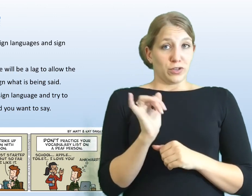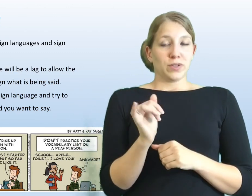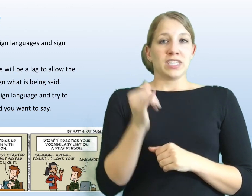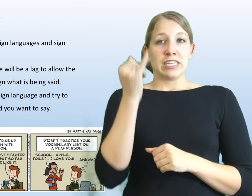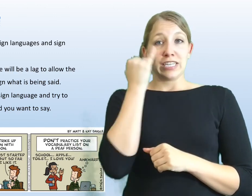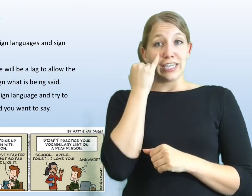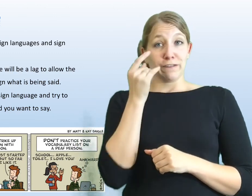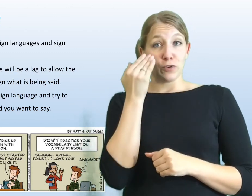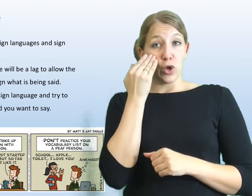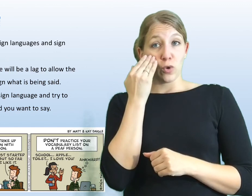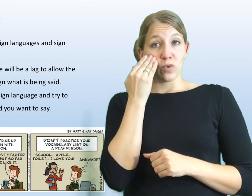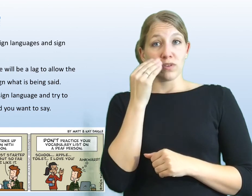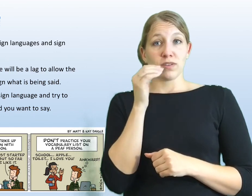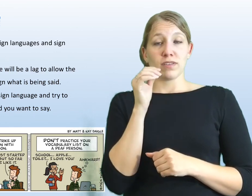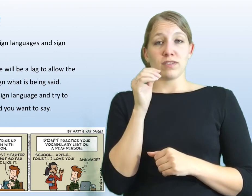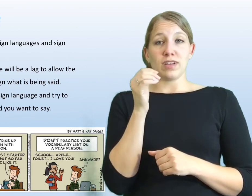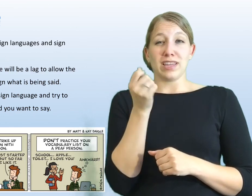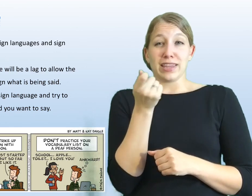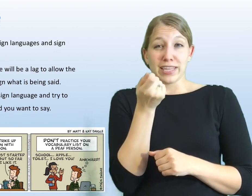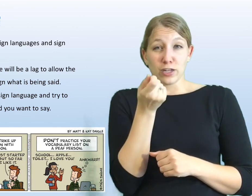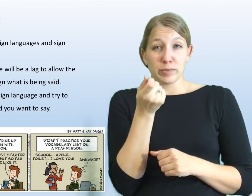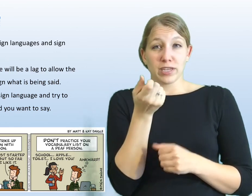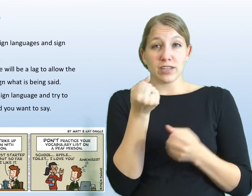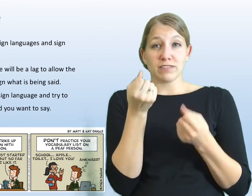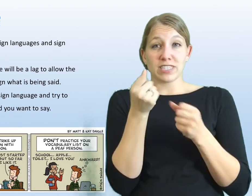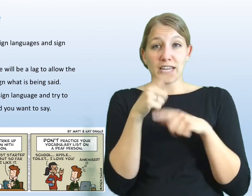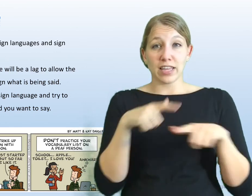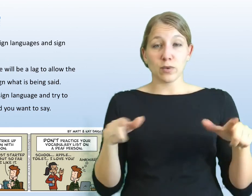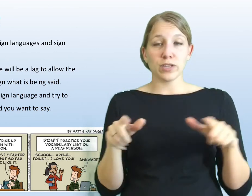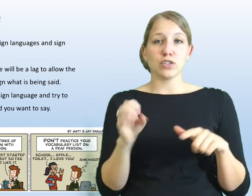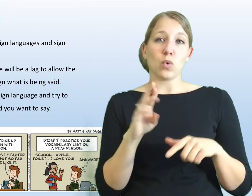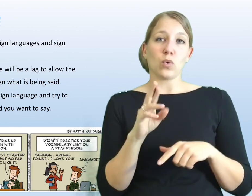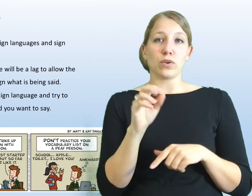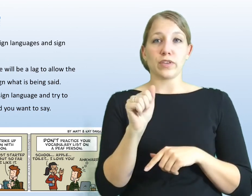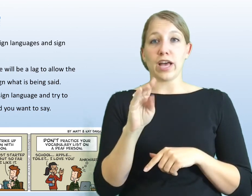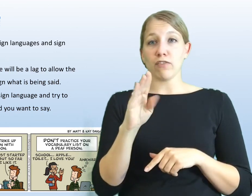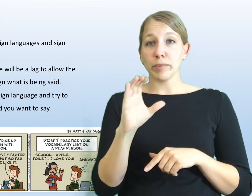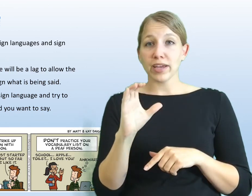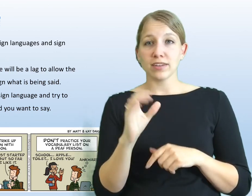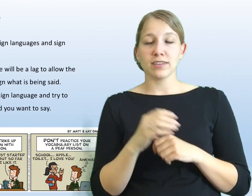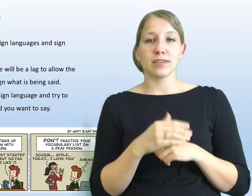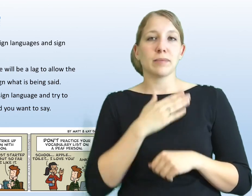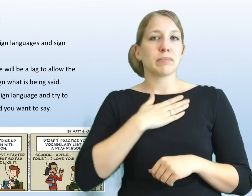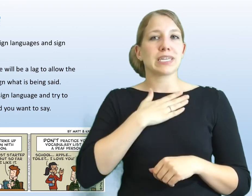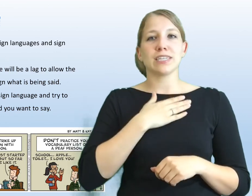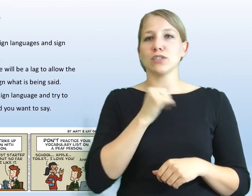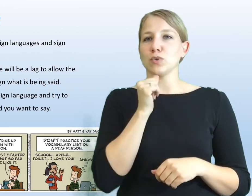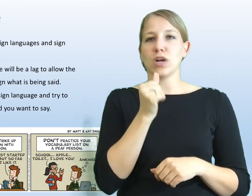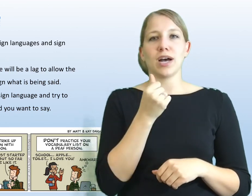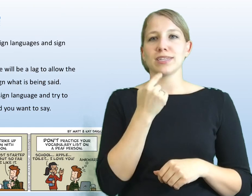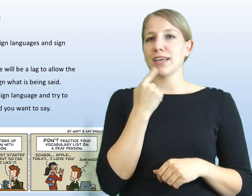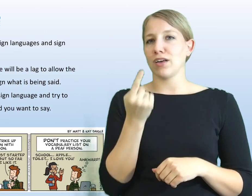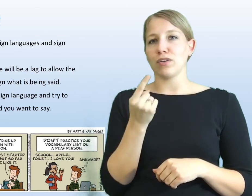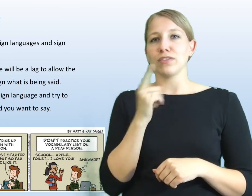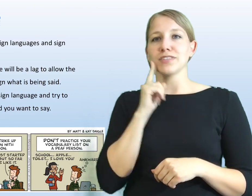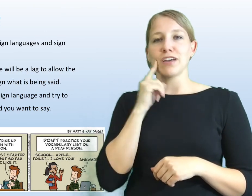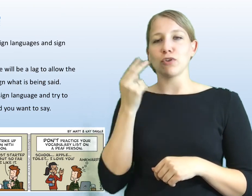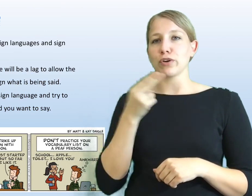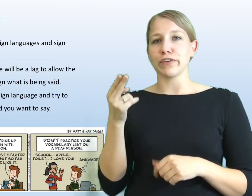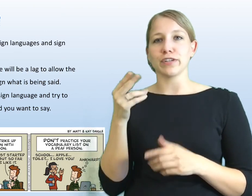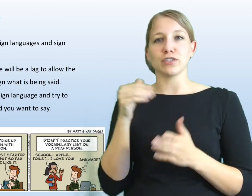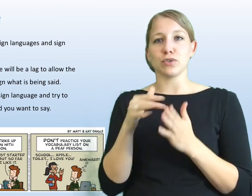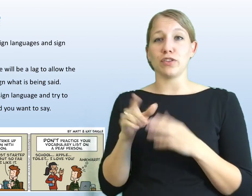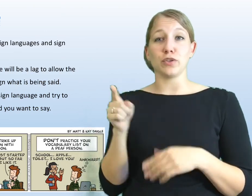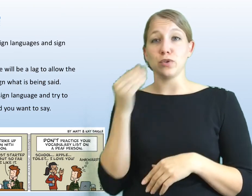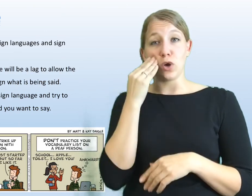Also, if you know a little bit of sign language or the alphabet, please do not tell the